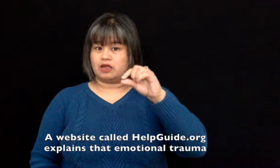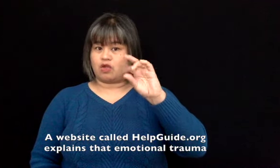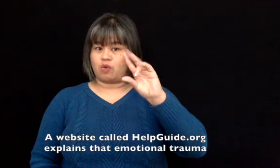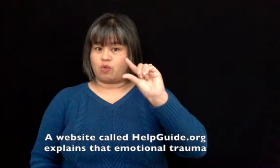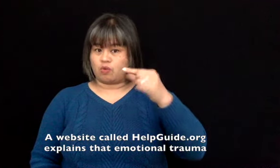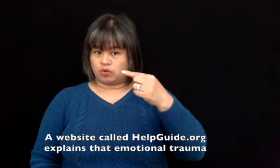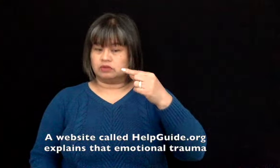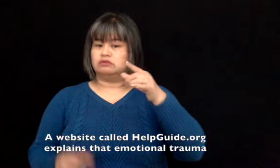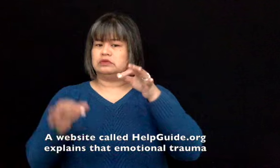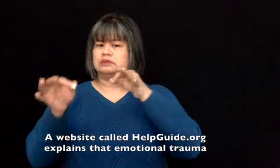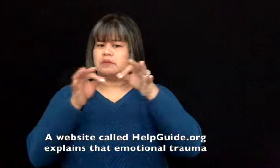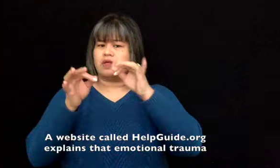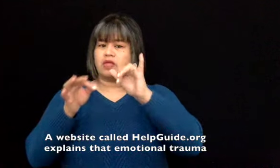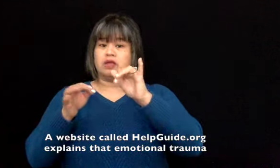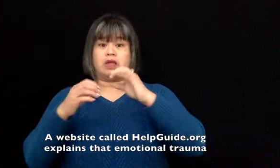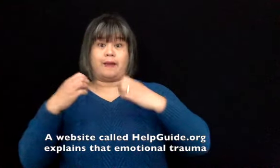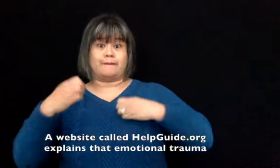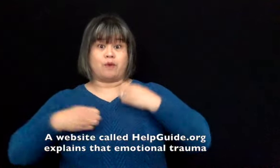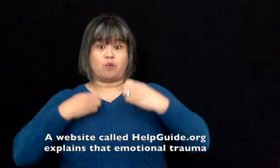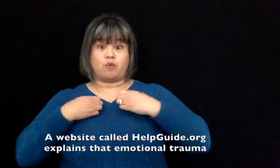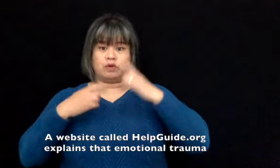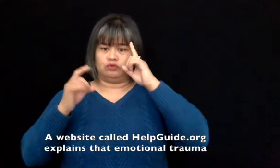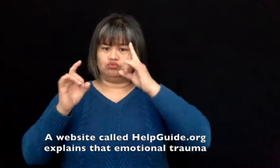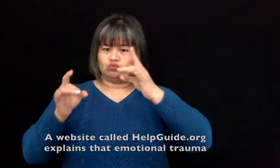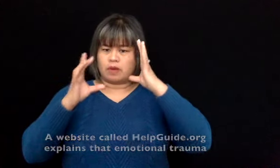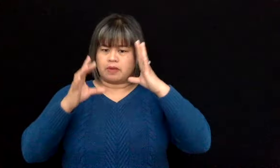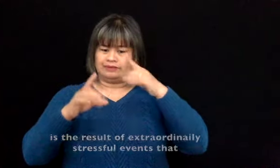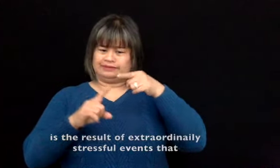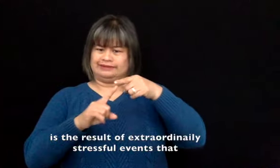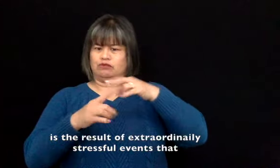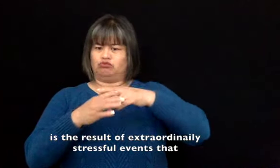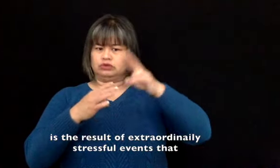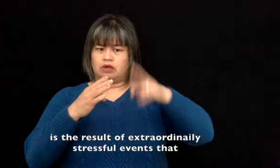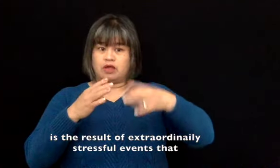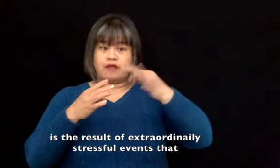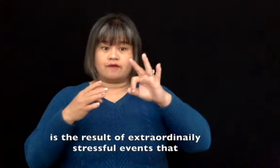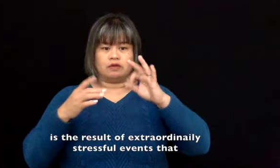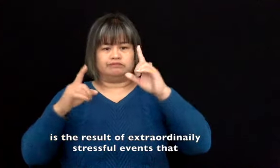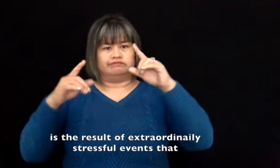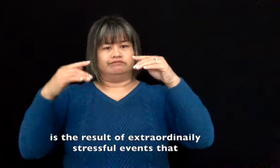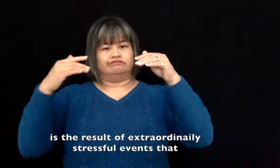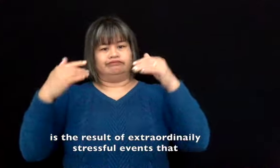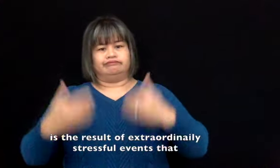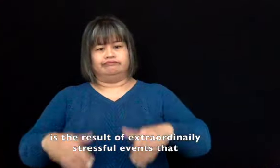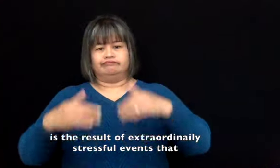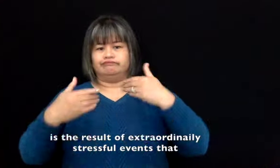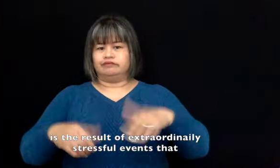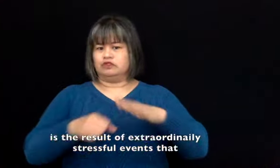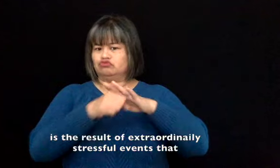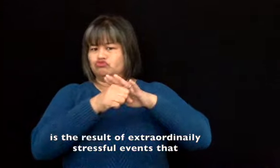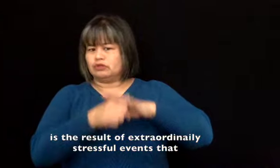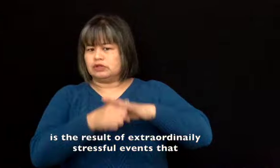is the result of extraordinary stressful events